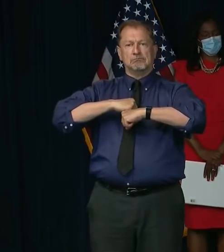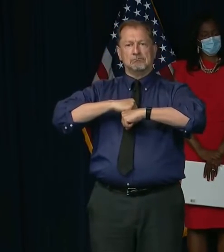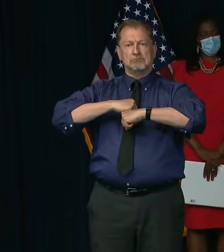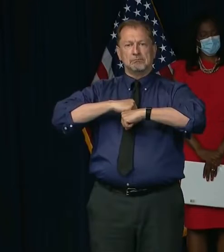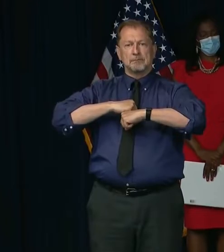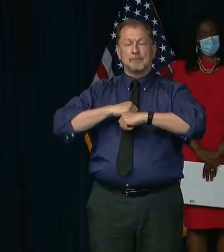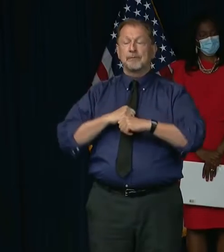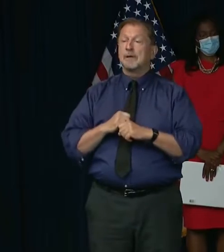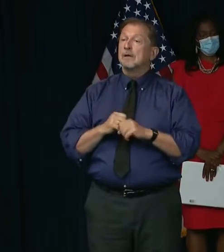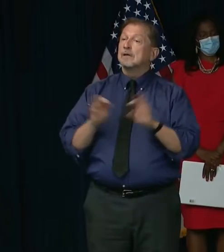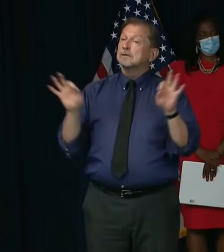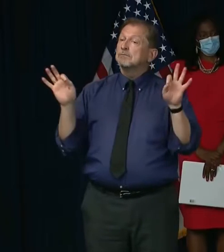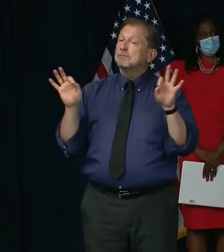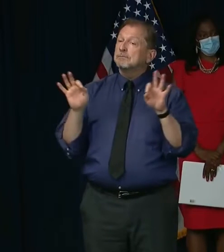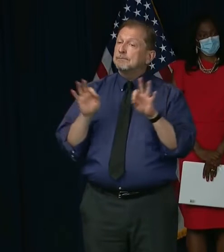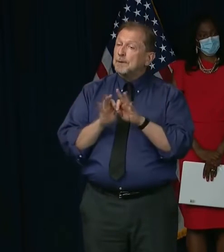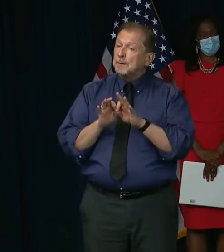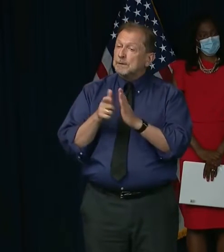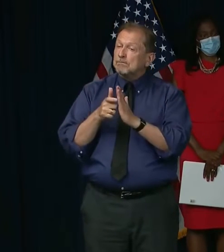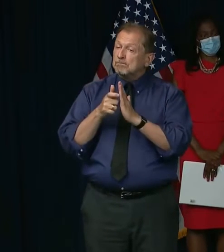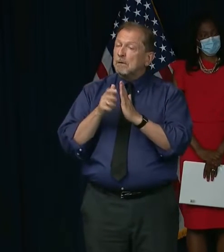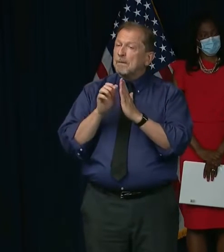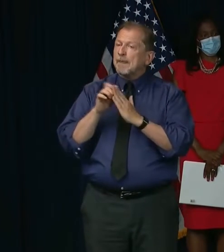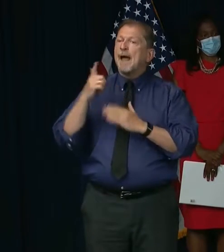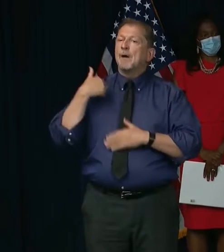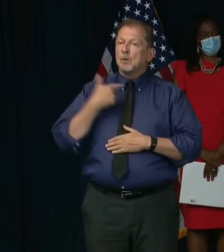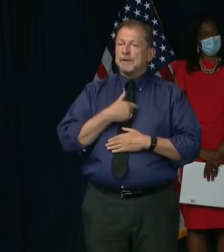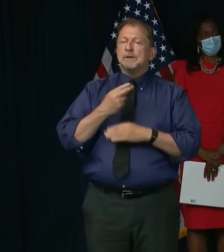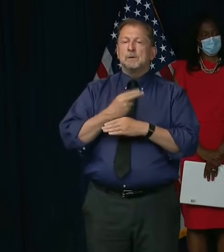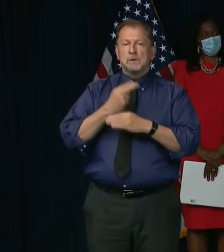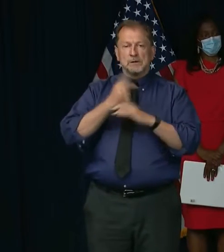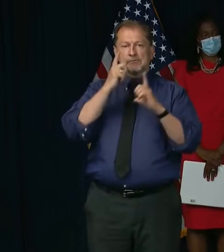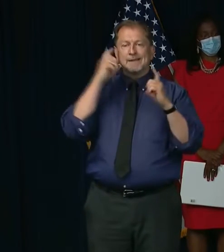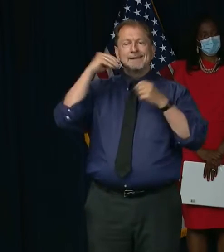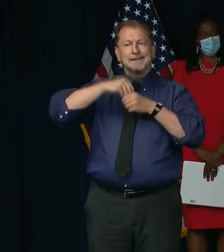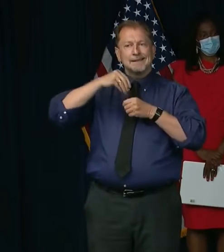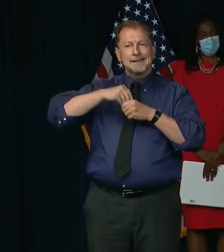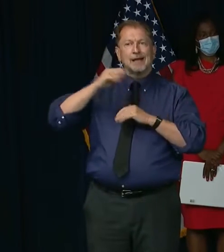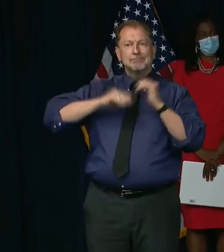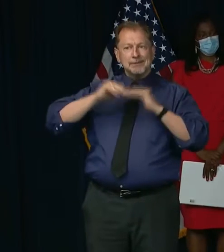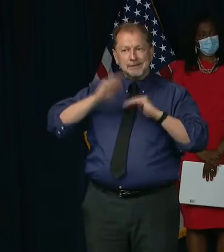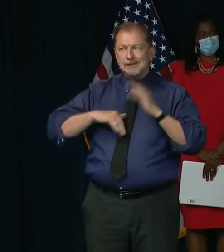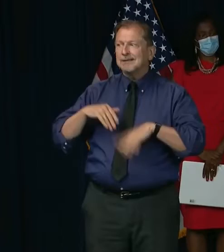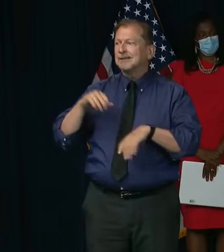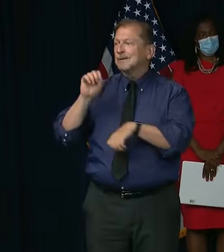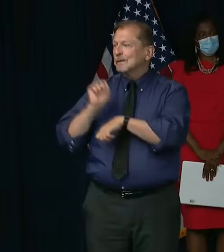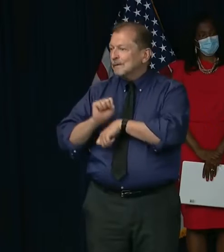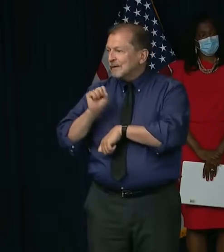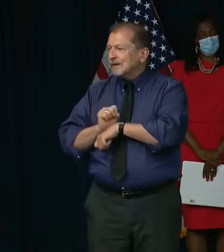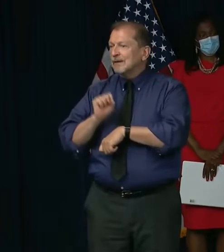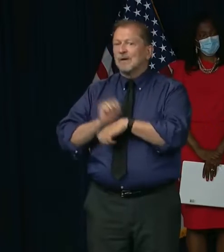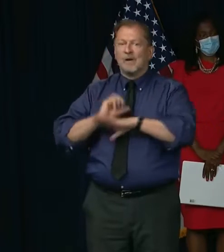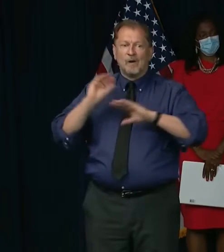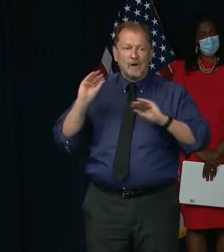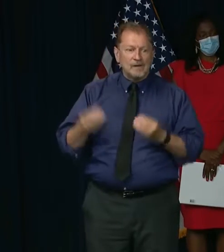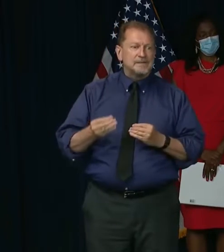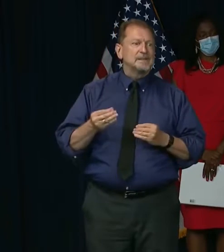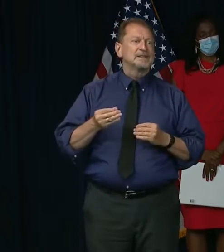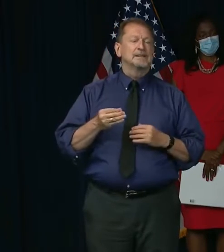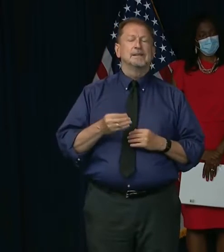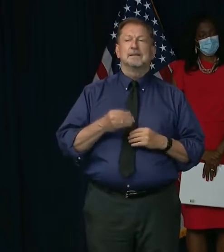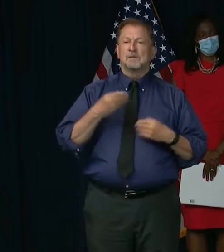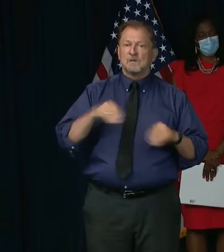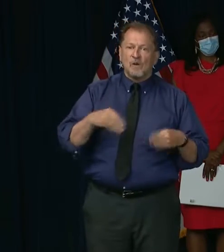It's essential that we wear these masks in our public buildings and in our public places, but it may